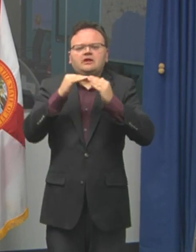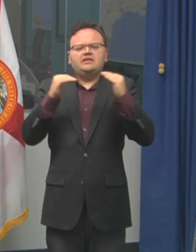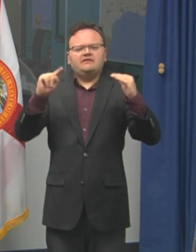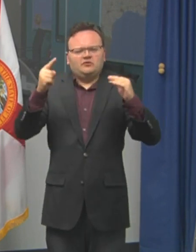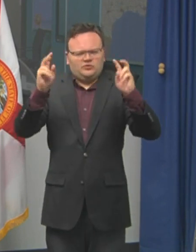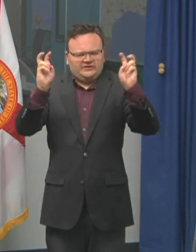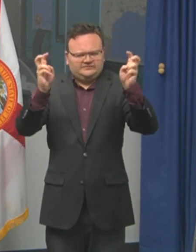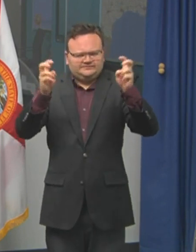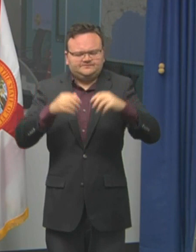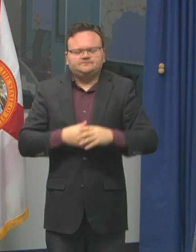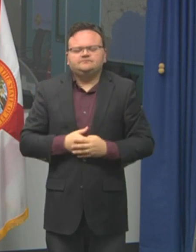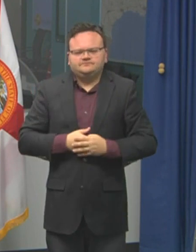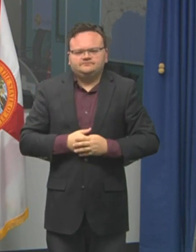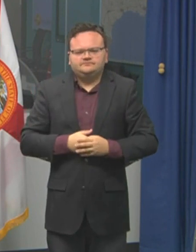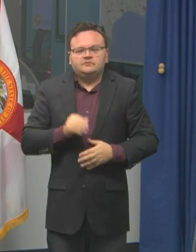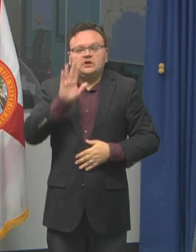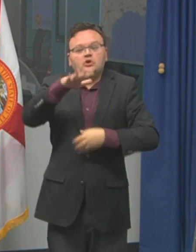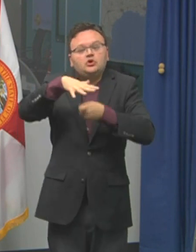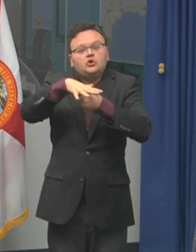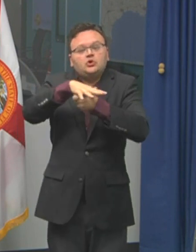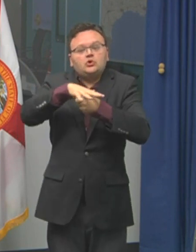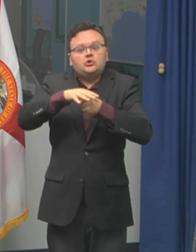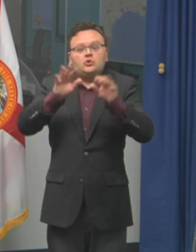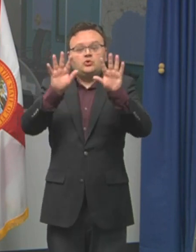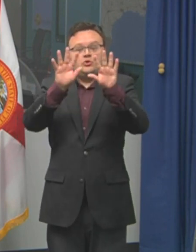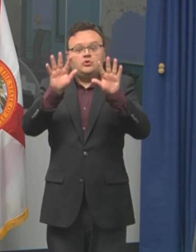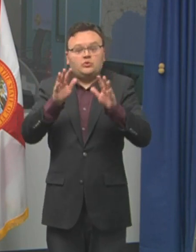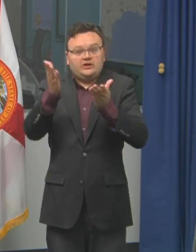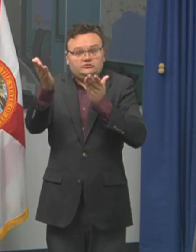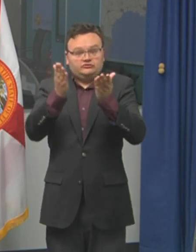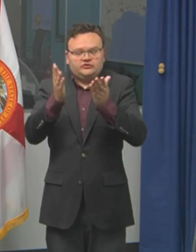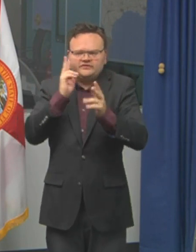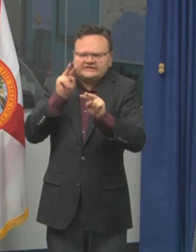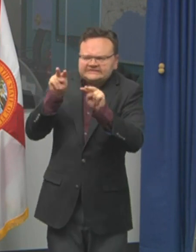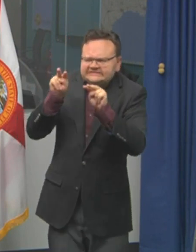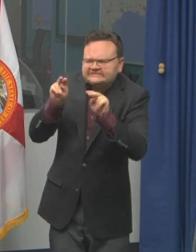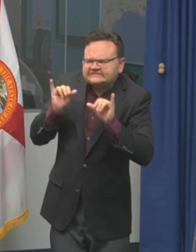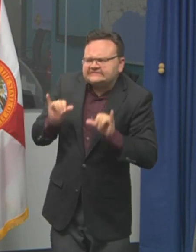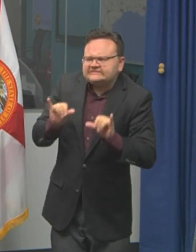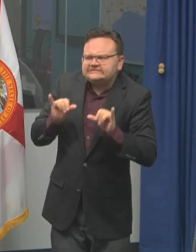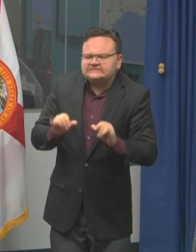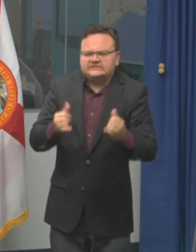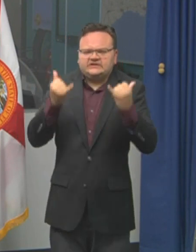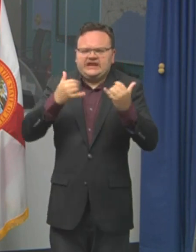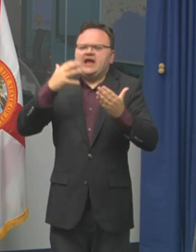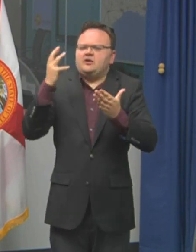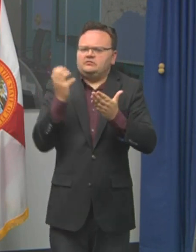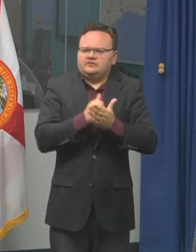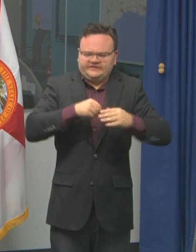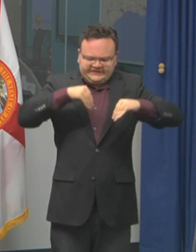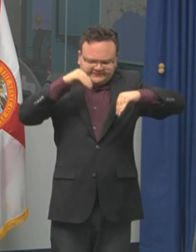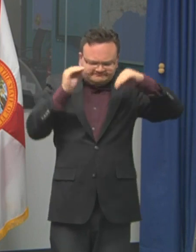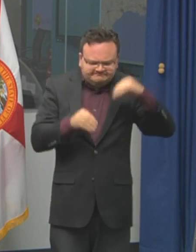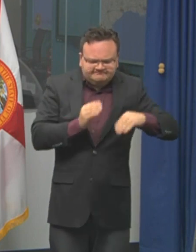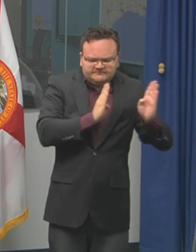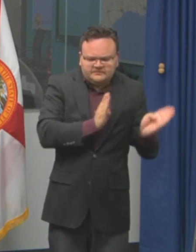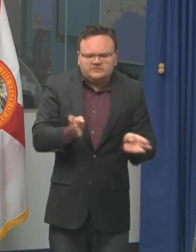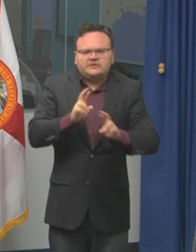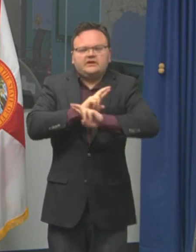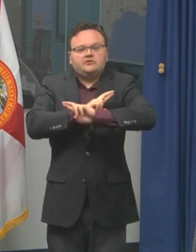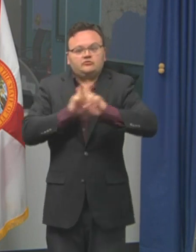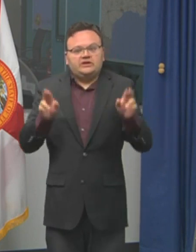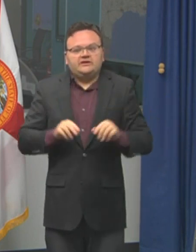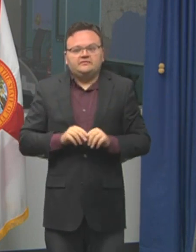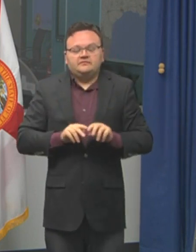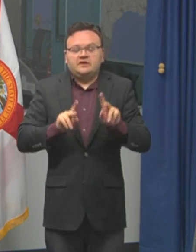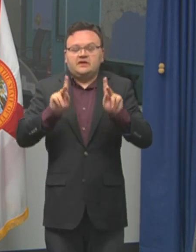Please monitor your local weather service for updates and begin your storm preparations. We're appreciative of everyone